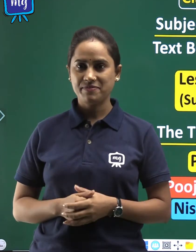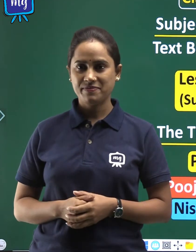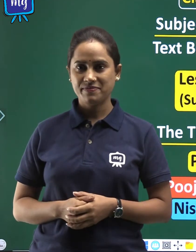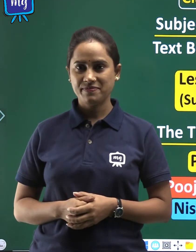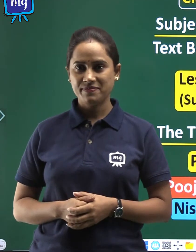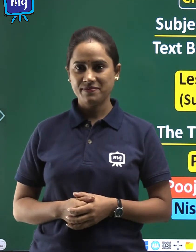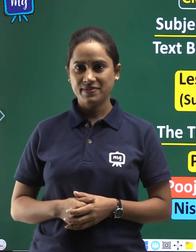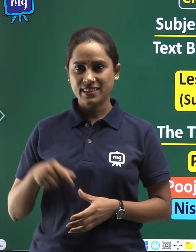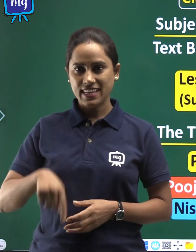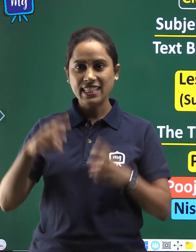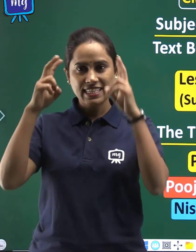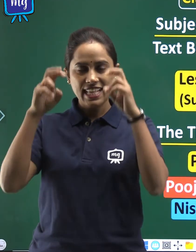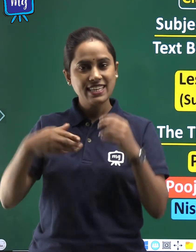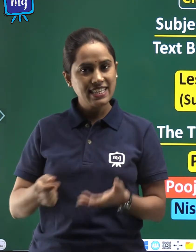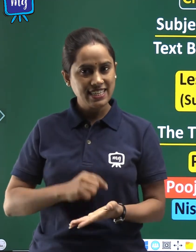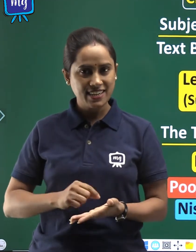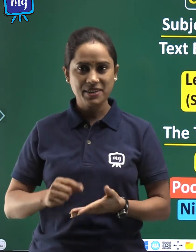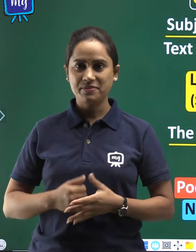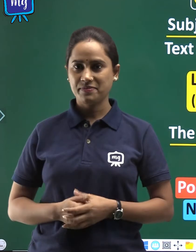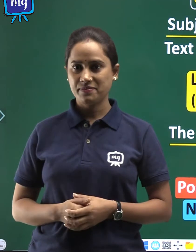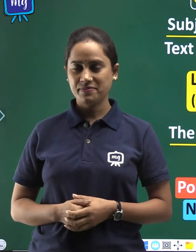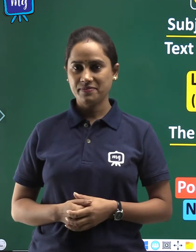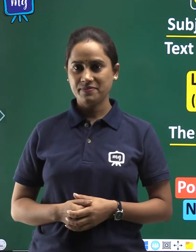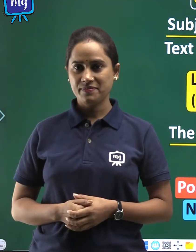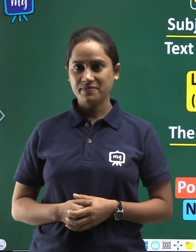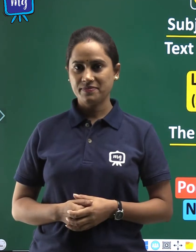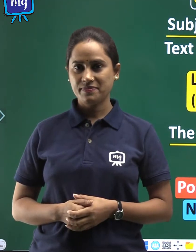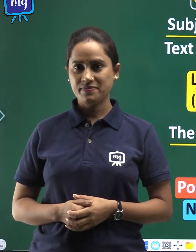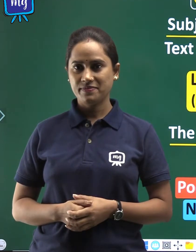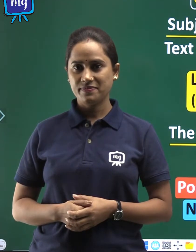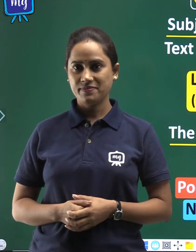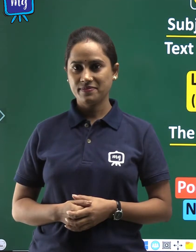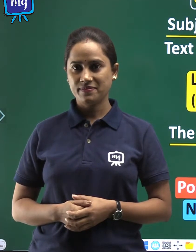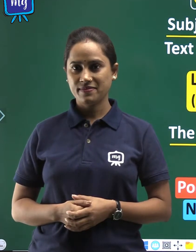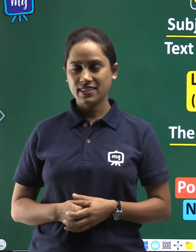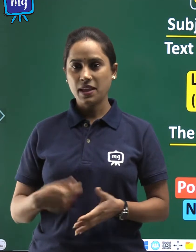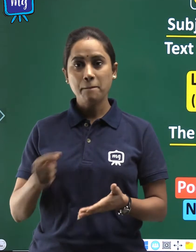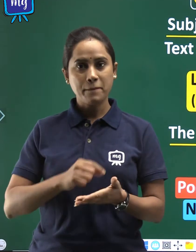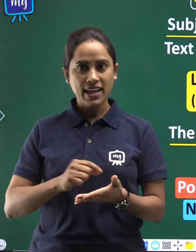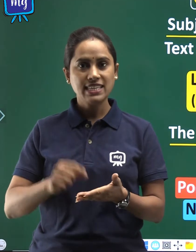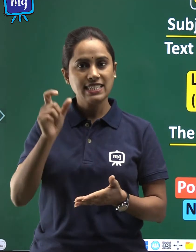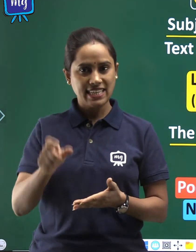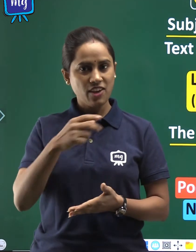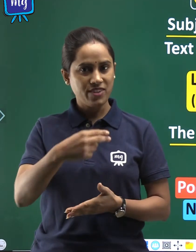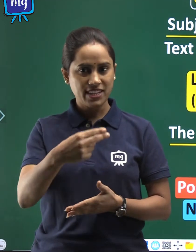this lesson is written by Jack Finney.